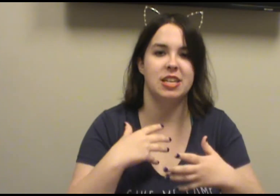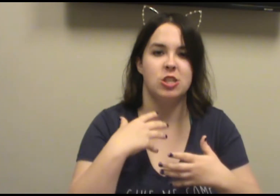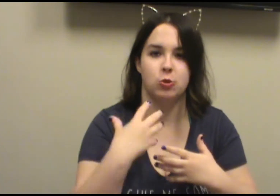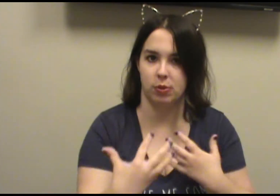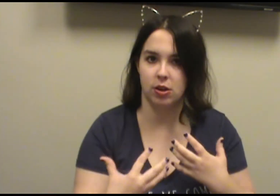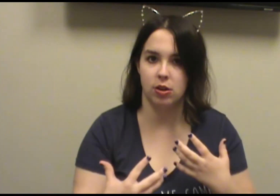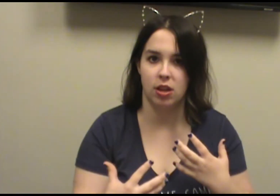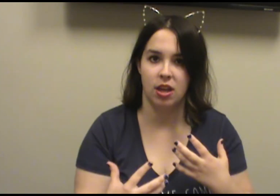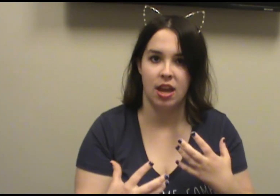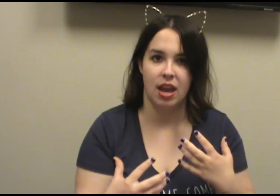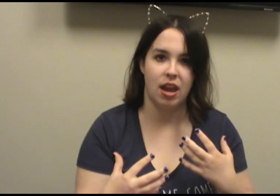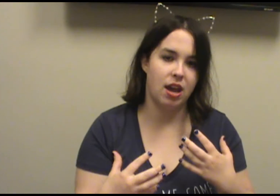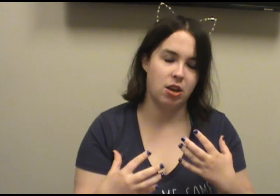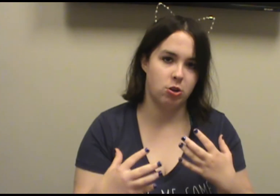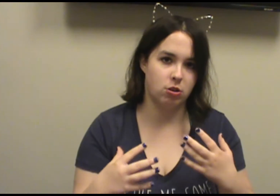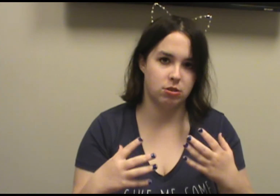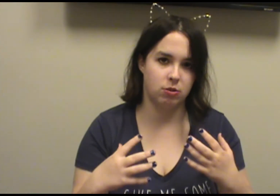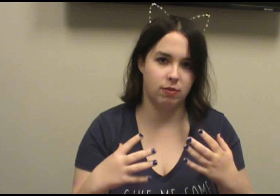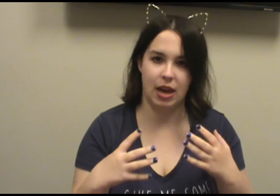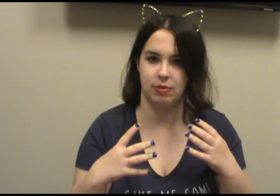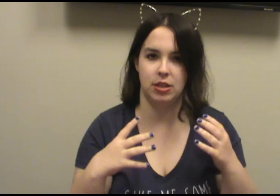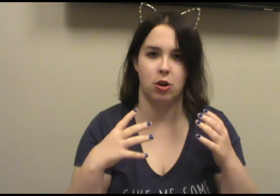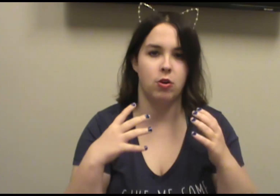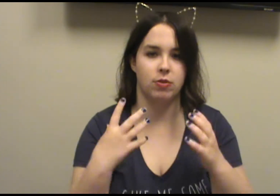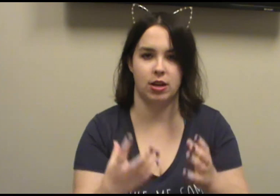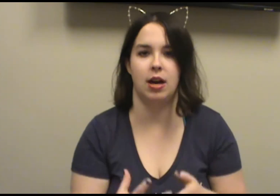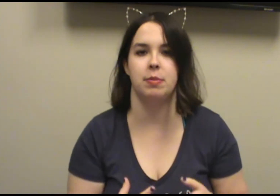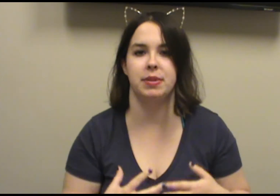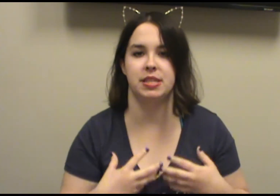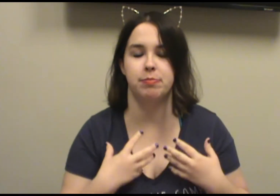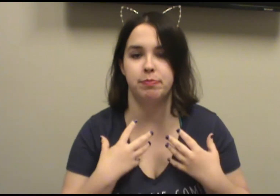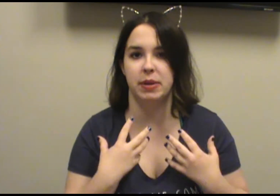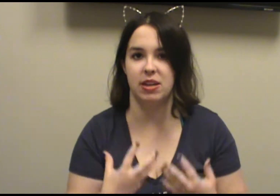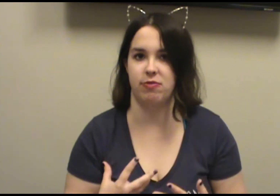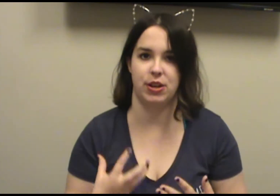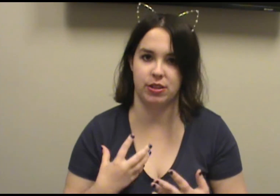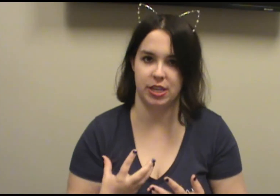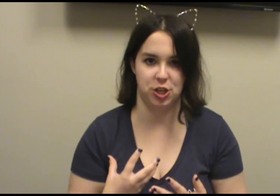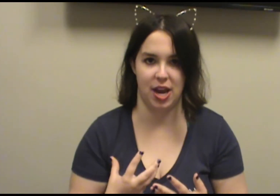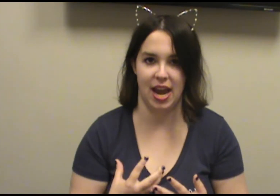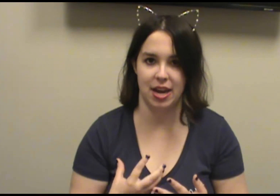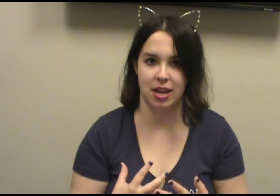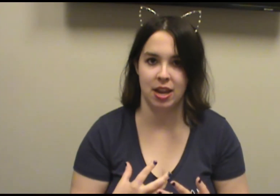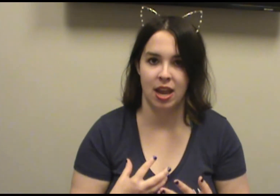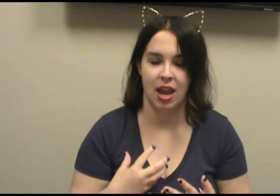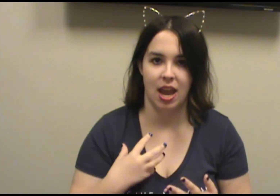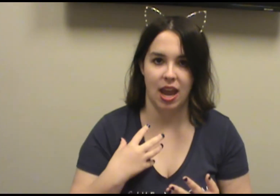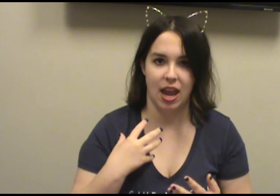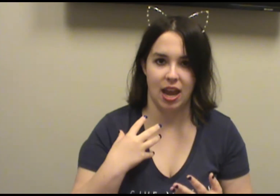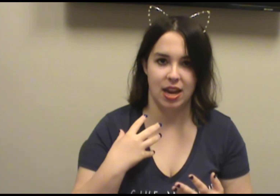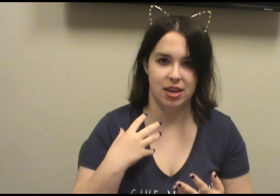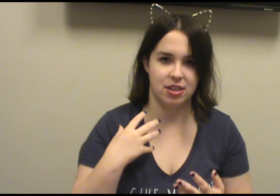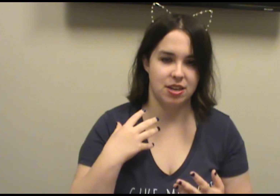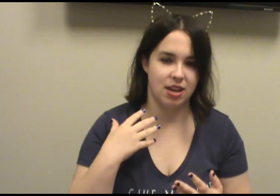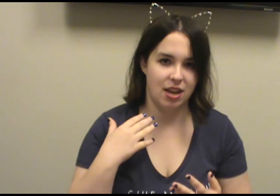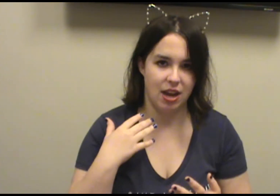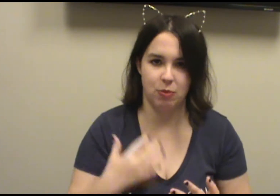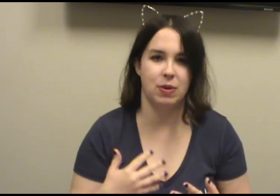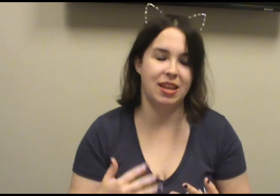Supergirl, and her sort of having to overcome this big fear that she had, and I really